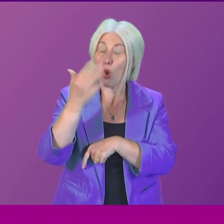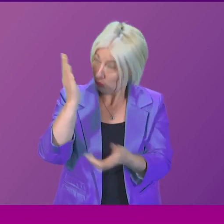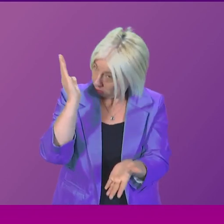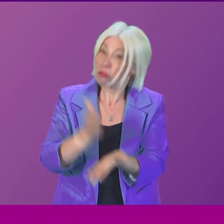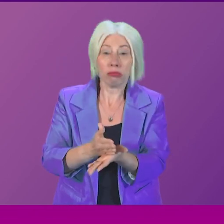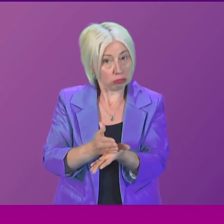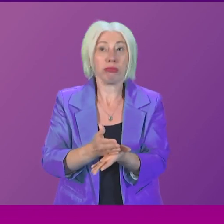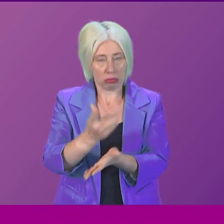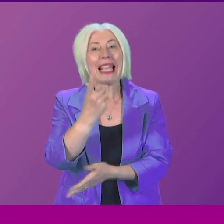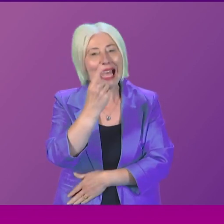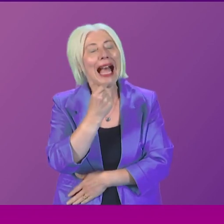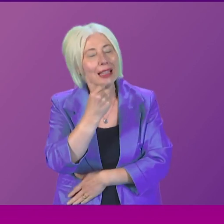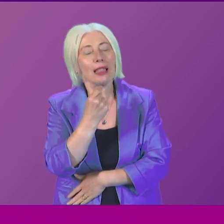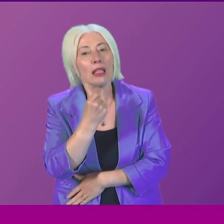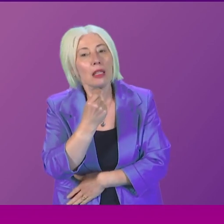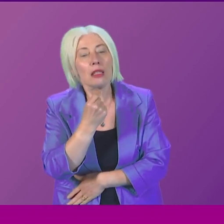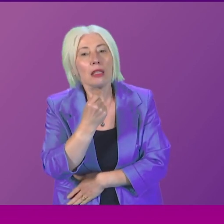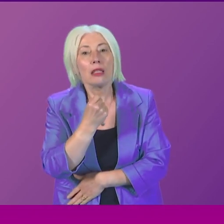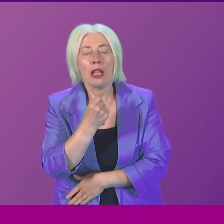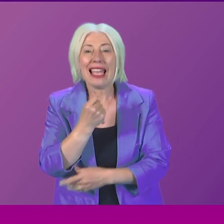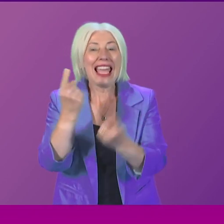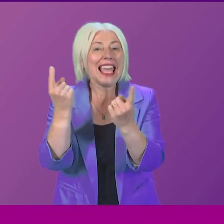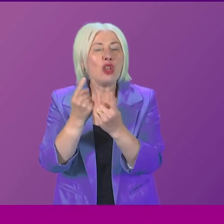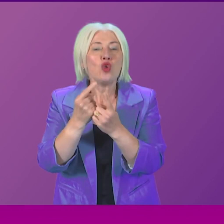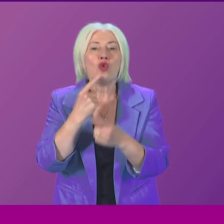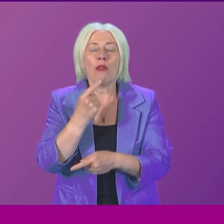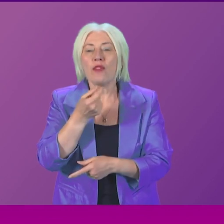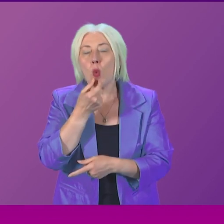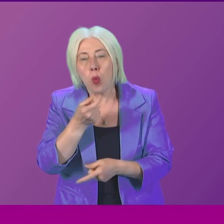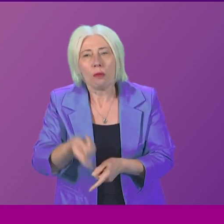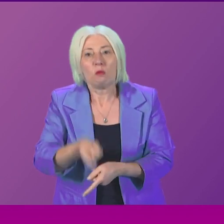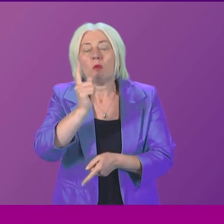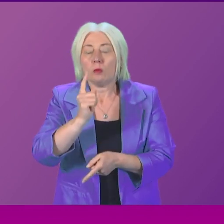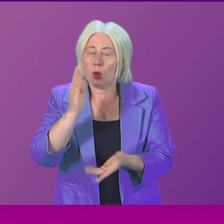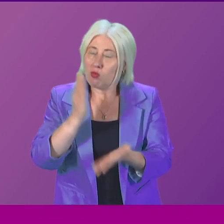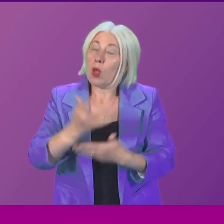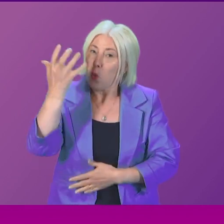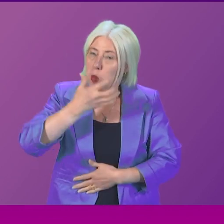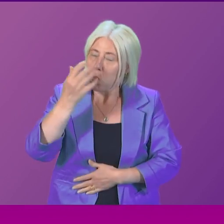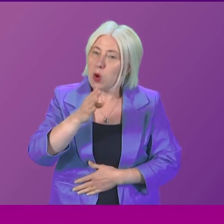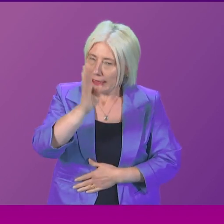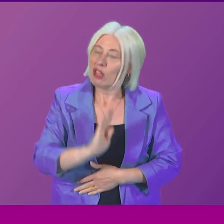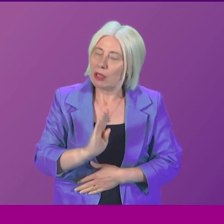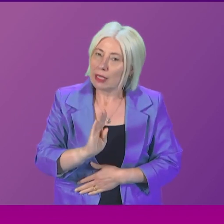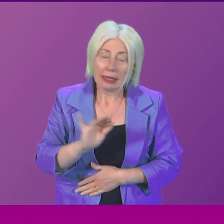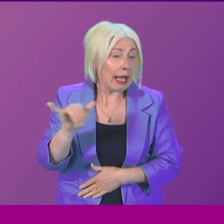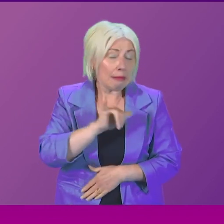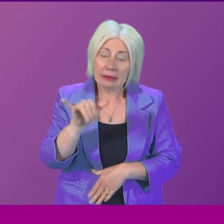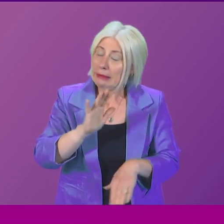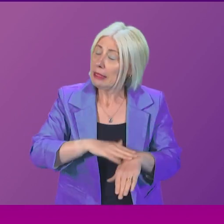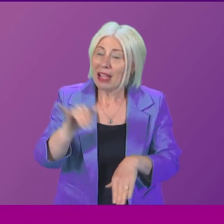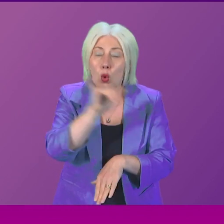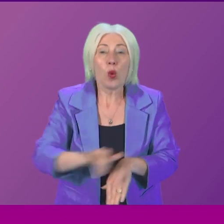do that too. We take issues of whistleblowing extremely seriously, indeed, regardless of which health board